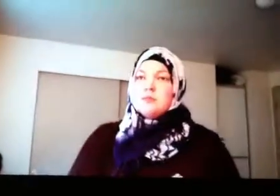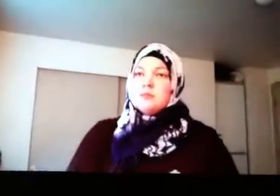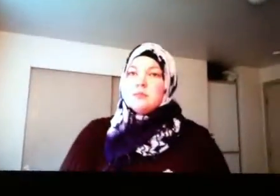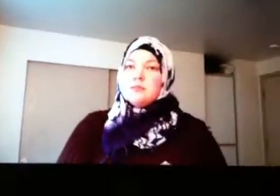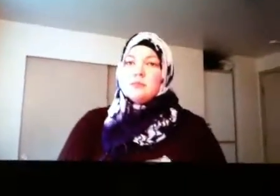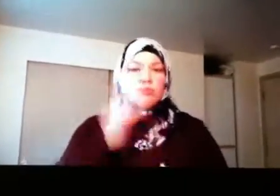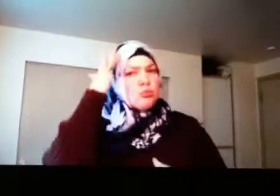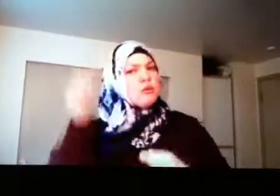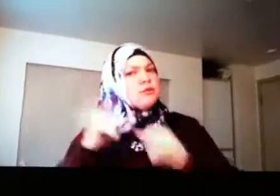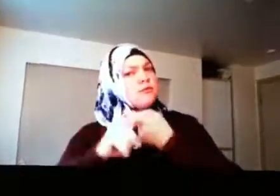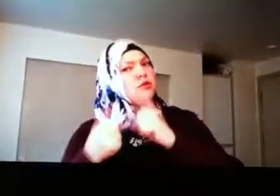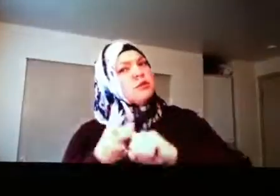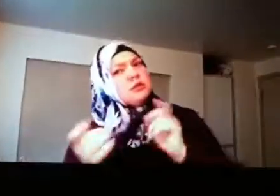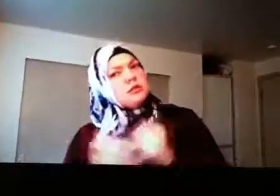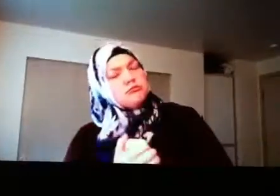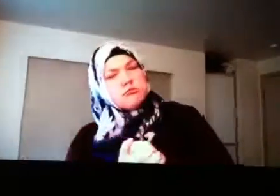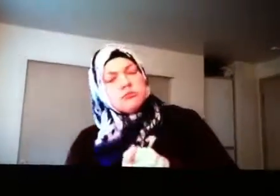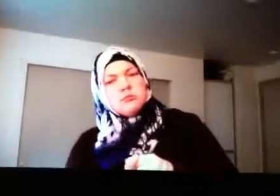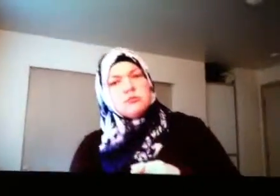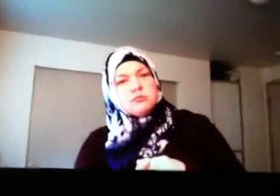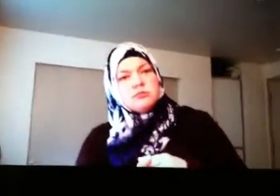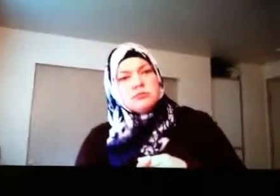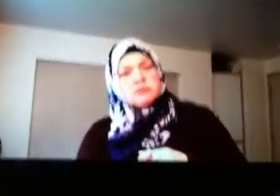something. Why are you friends?